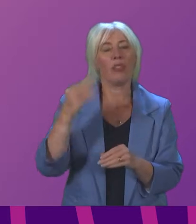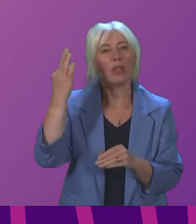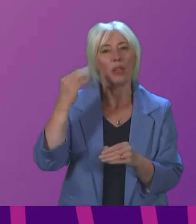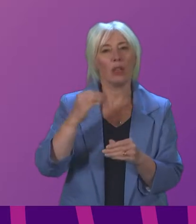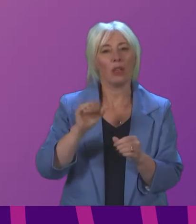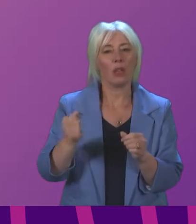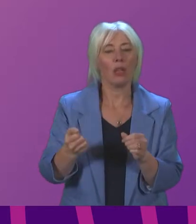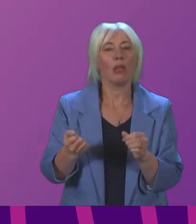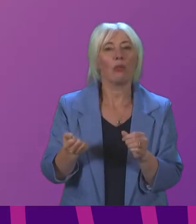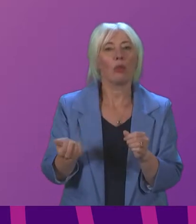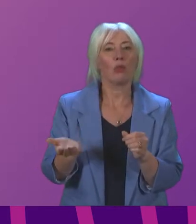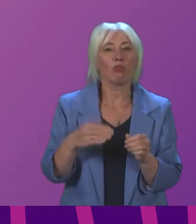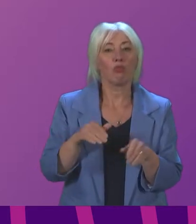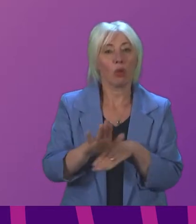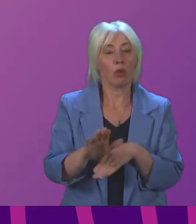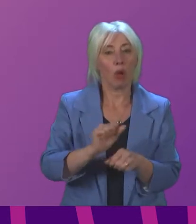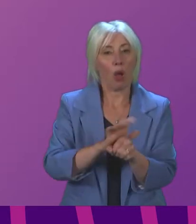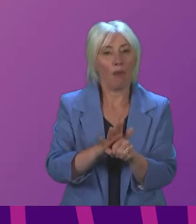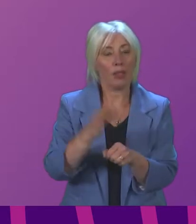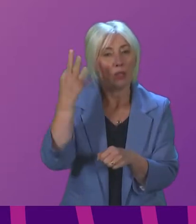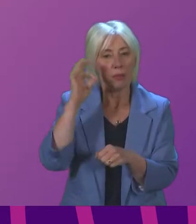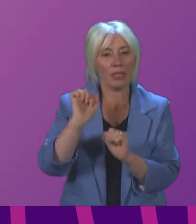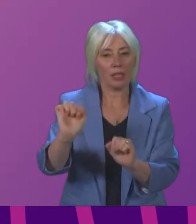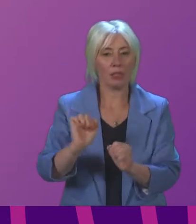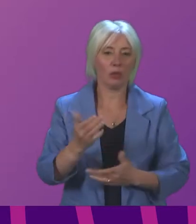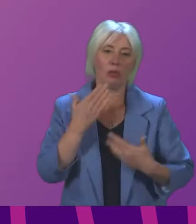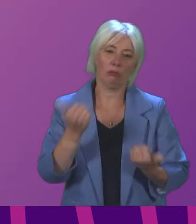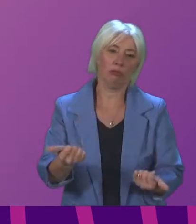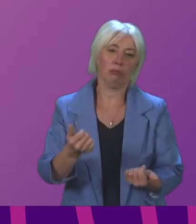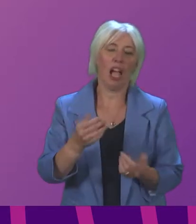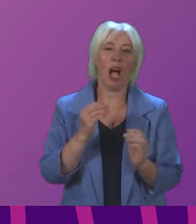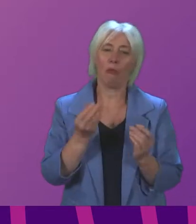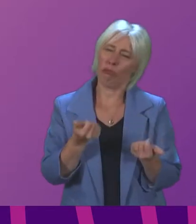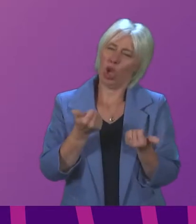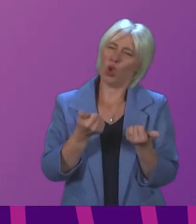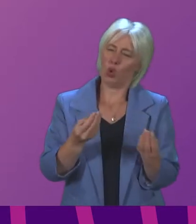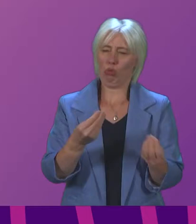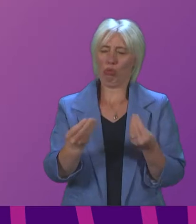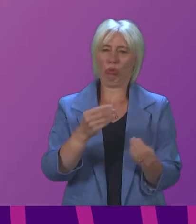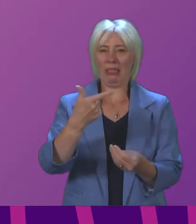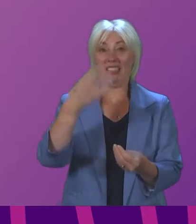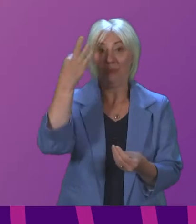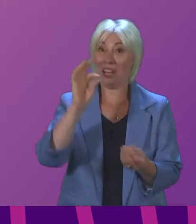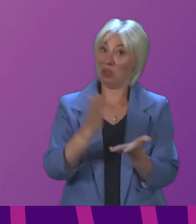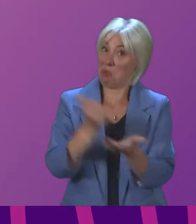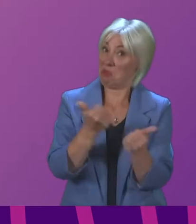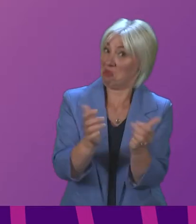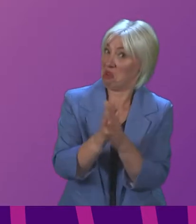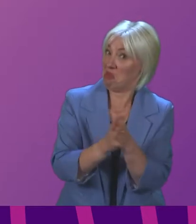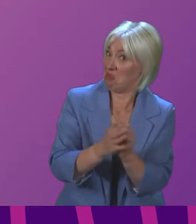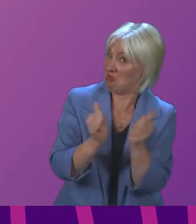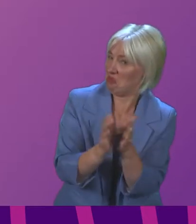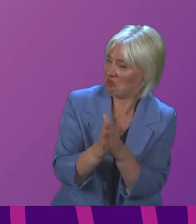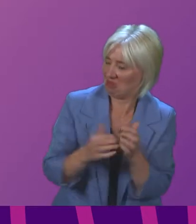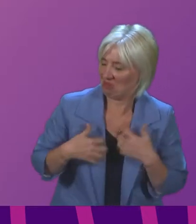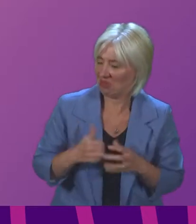generous seven minutes Mr Fraser Thank you Deputy Planning of the House Splendid generous seven minutes look forward to that so I am delighted to close